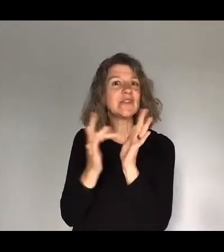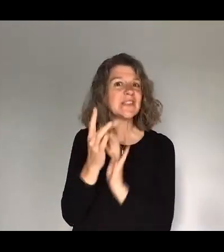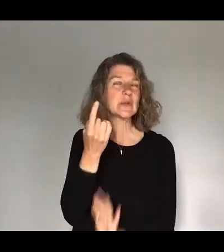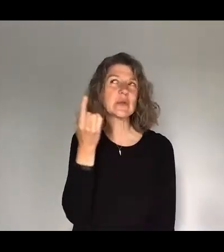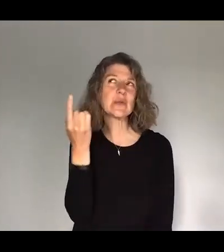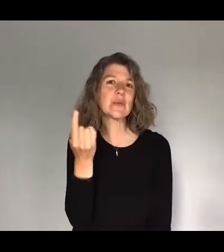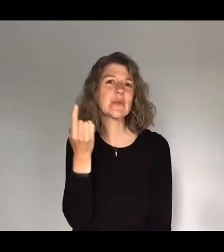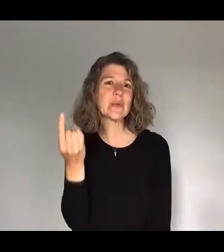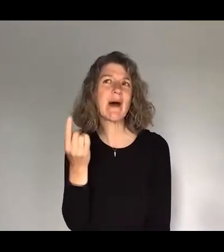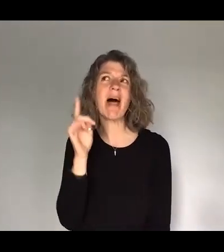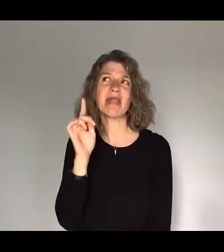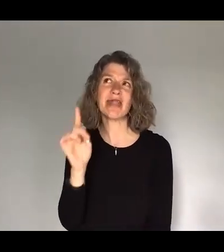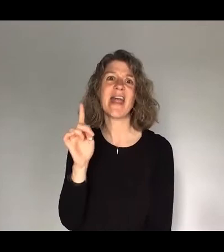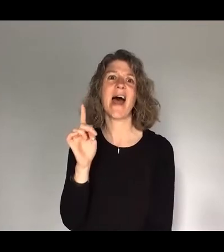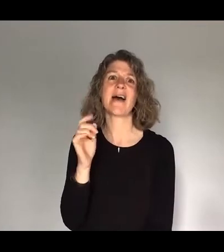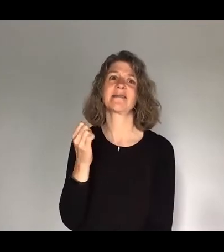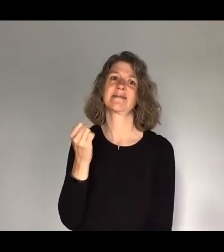for me, transformed my life.